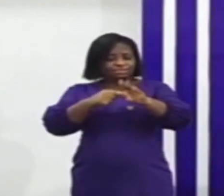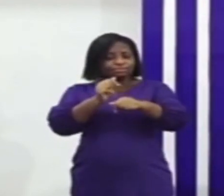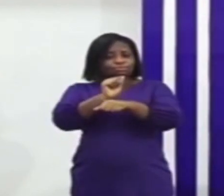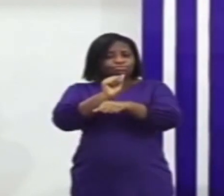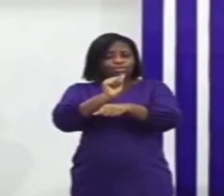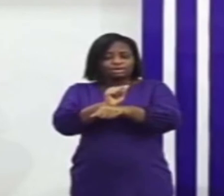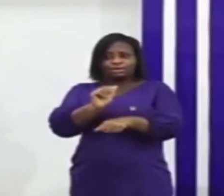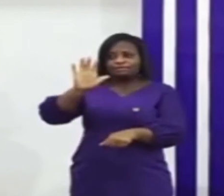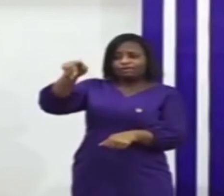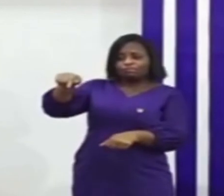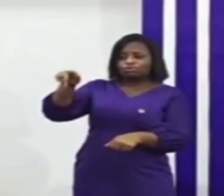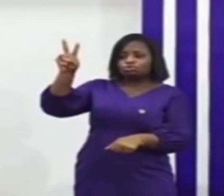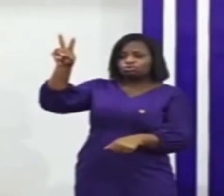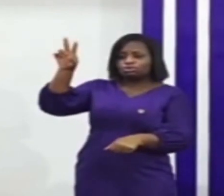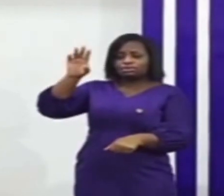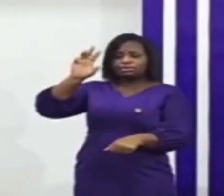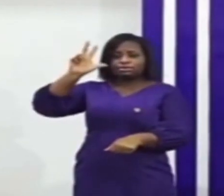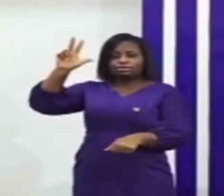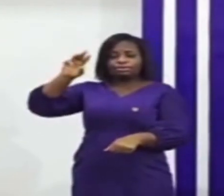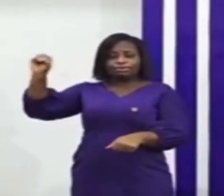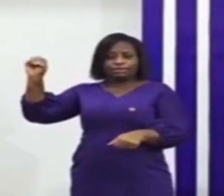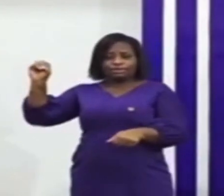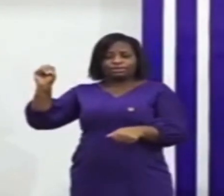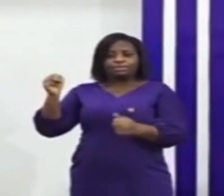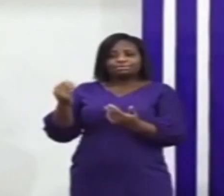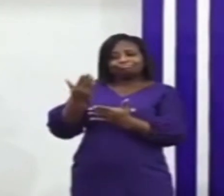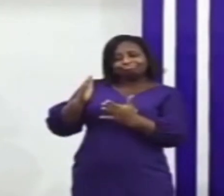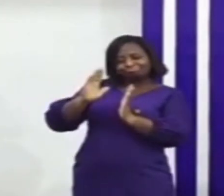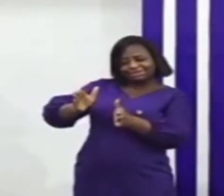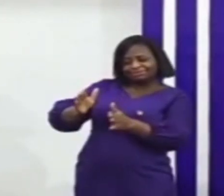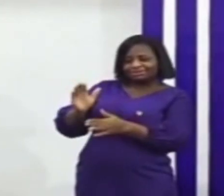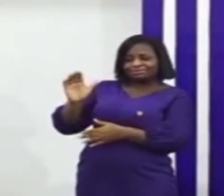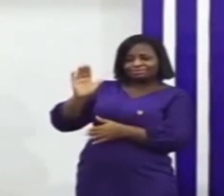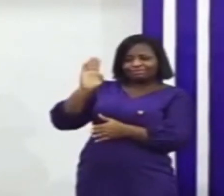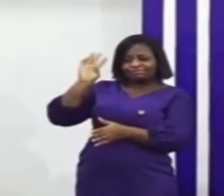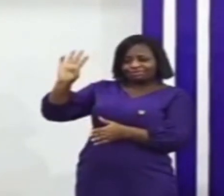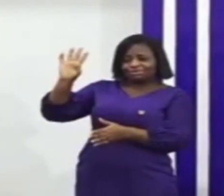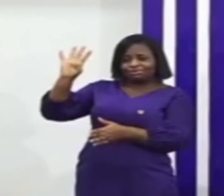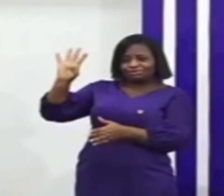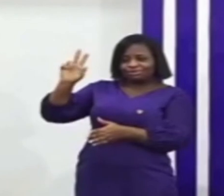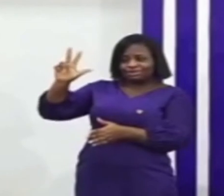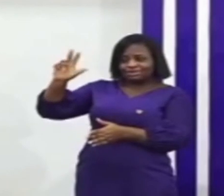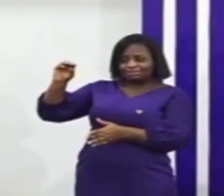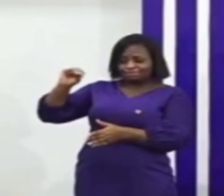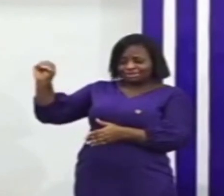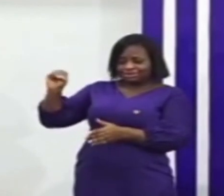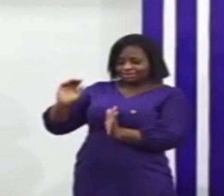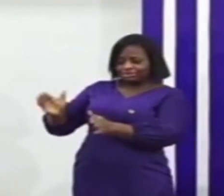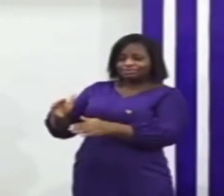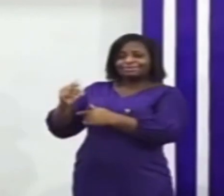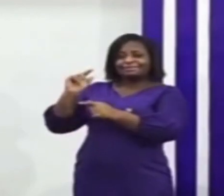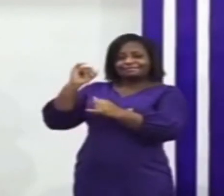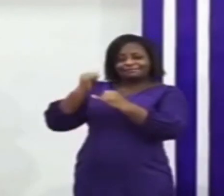.32 billion leaving an amount 340 million that is going through to the very final uh... processes of